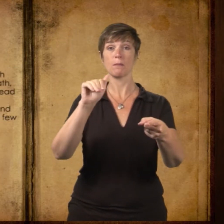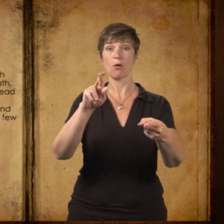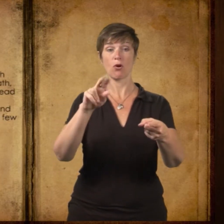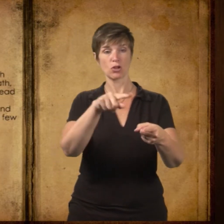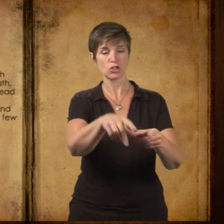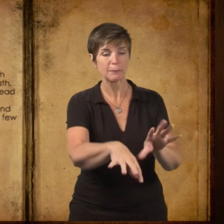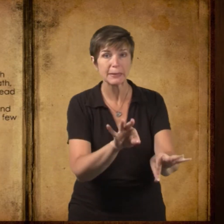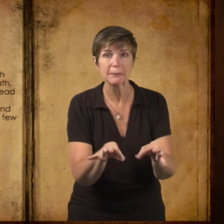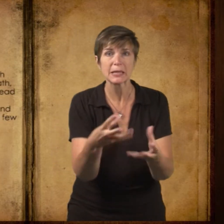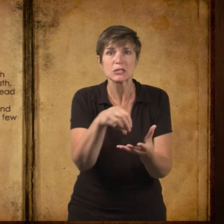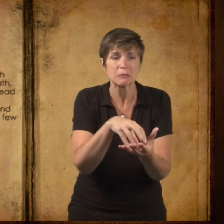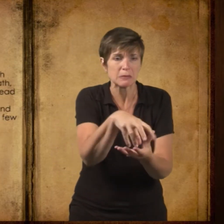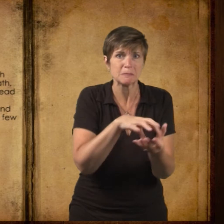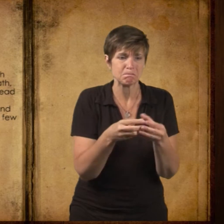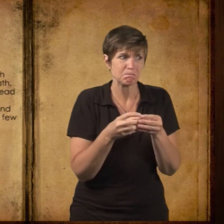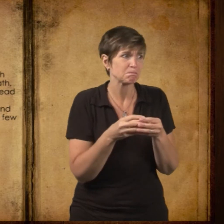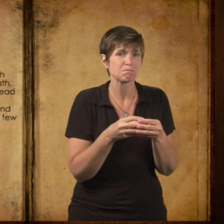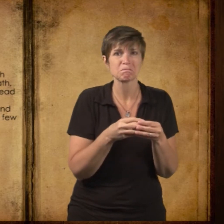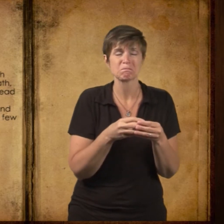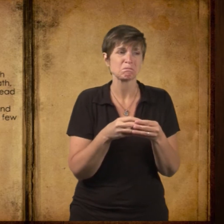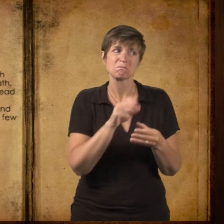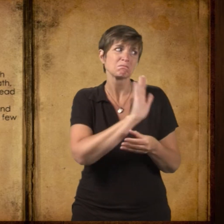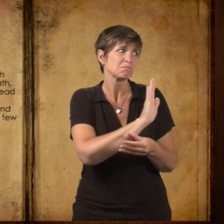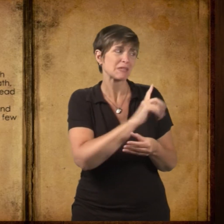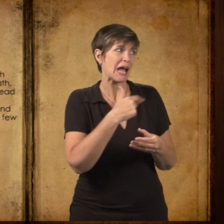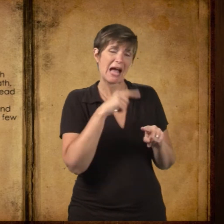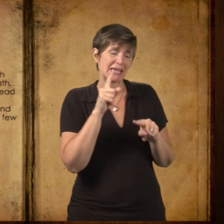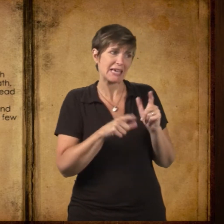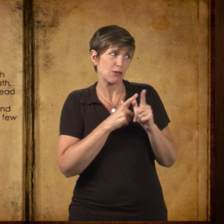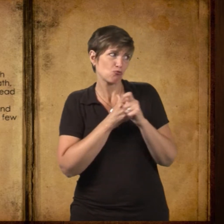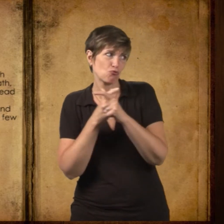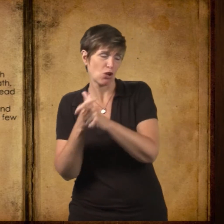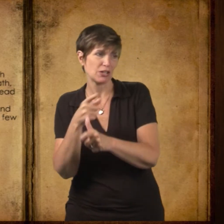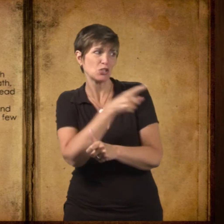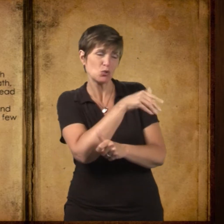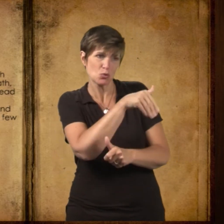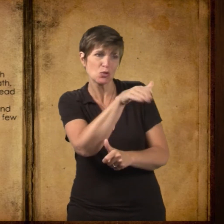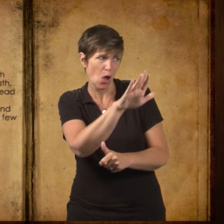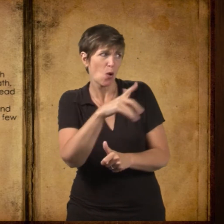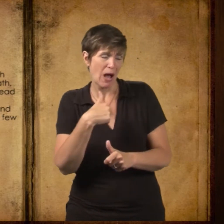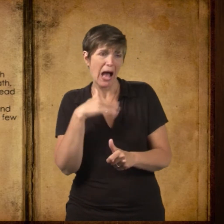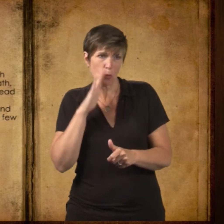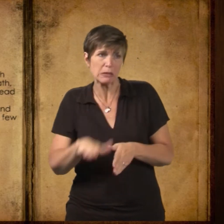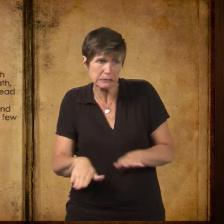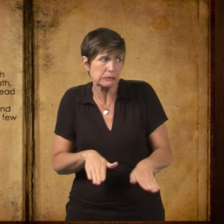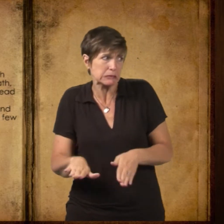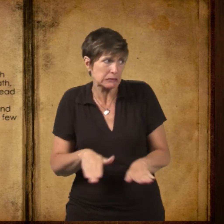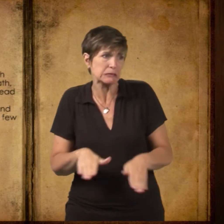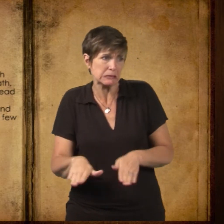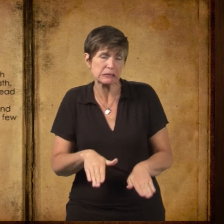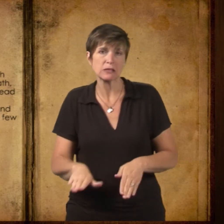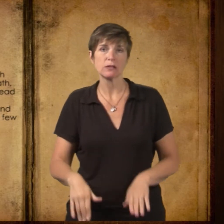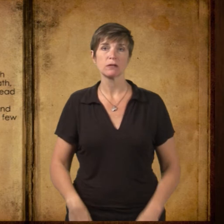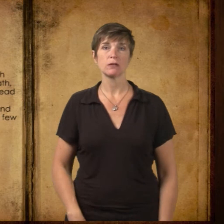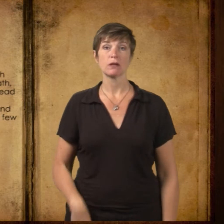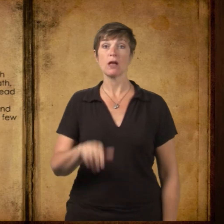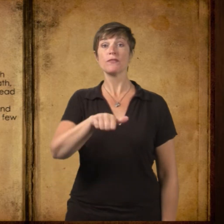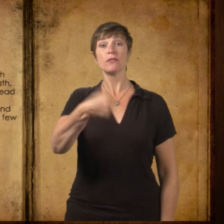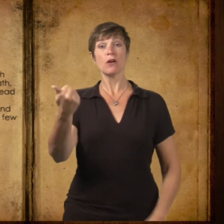Mrs. Dunbar had small stones in both hands, and she said, gasping for breath, I can't run at all. You'll have